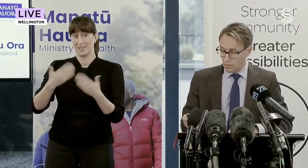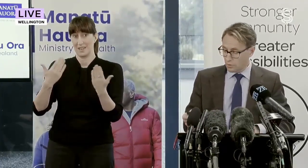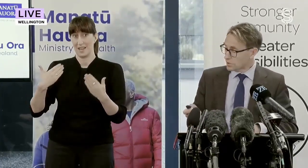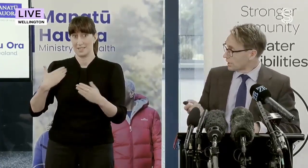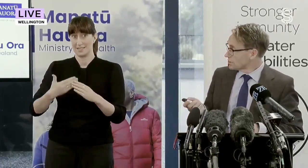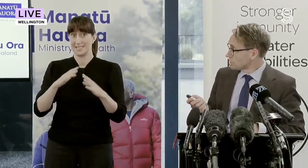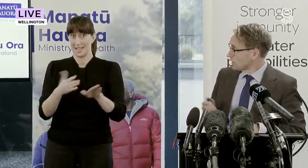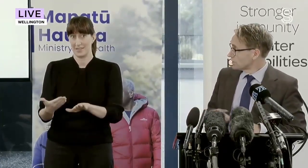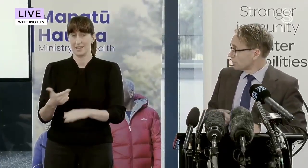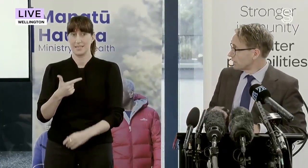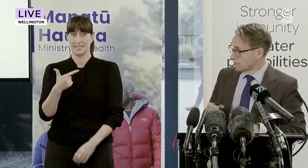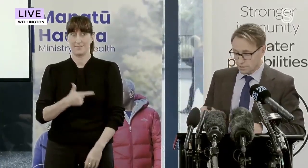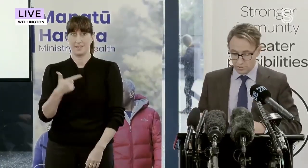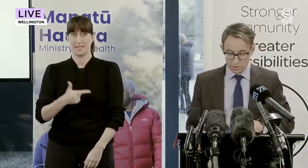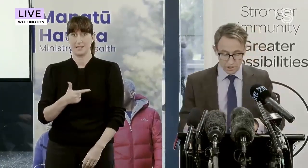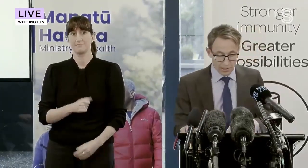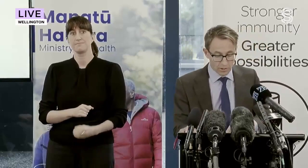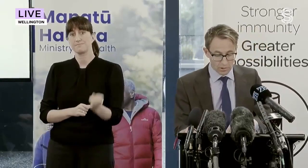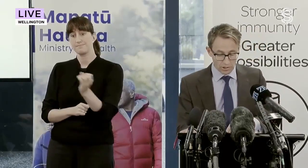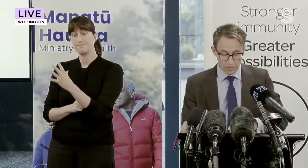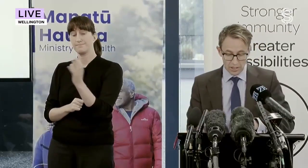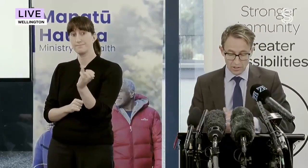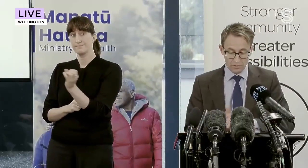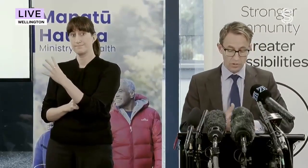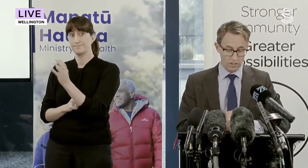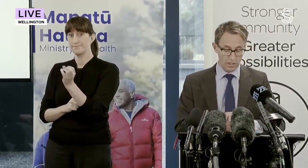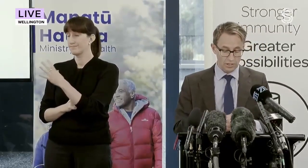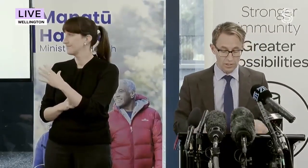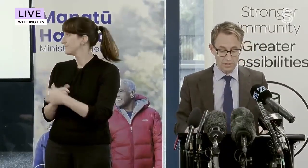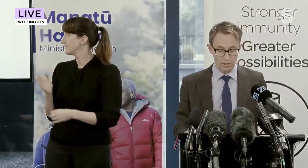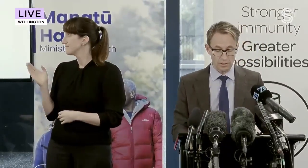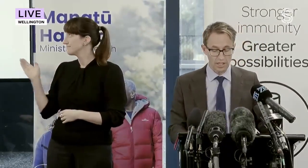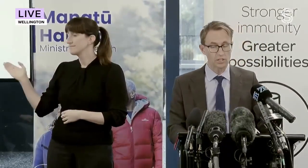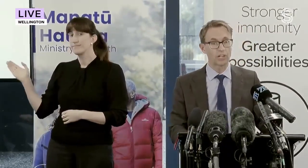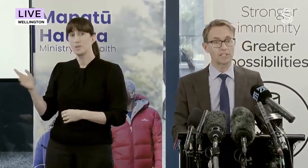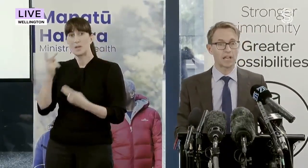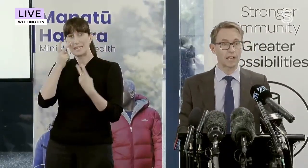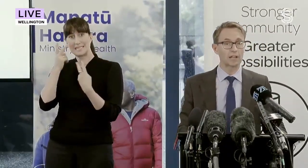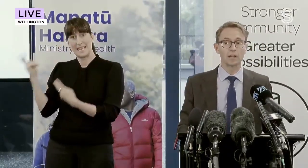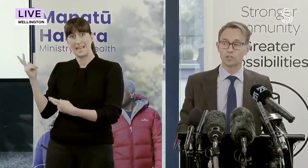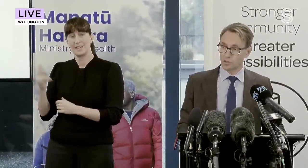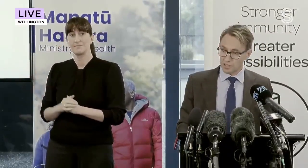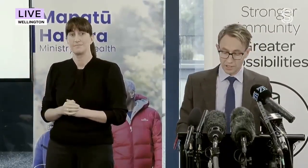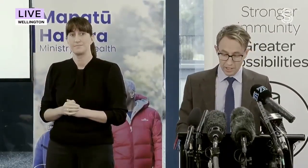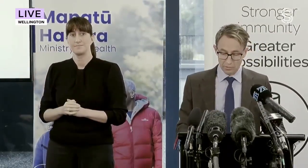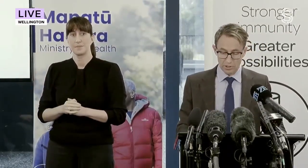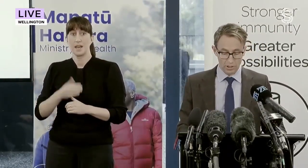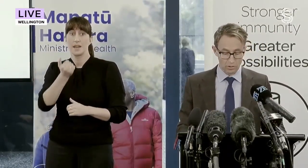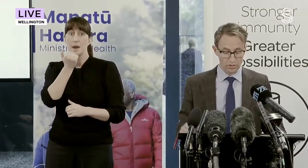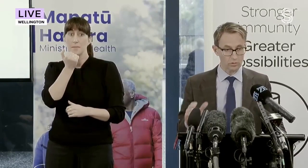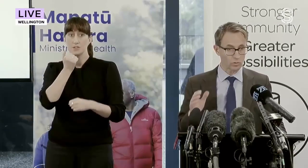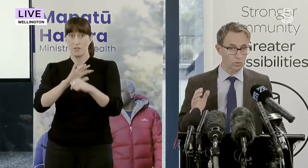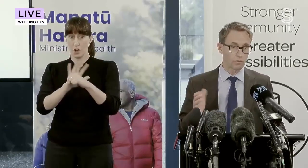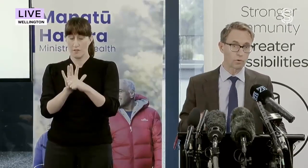I've got some slides up here now to speak to, and you can see in this first slide that case rates are trending downward